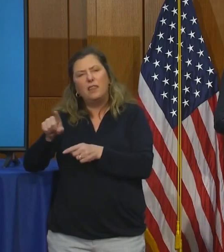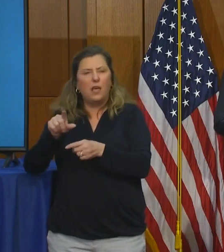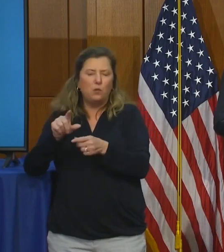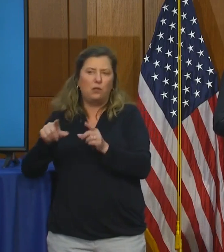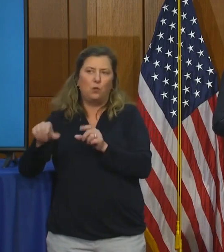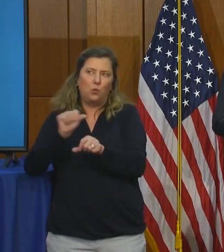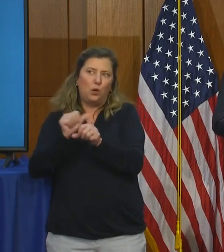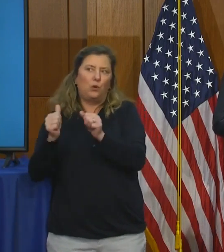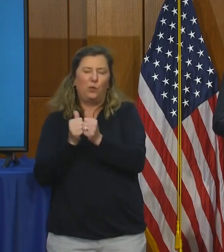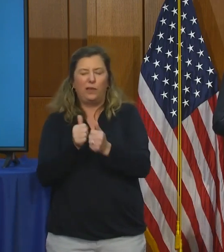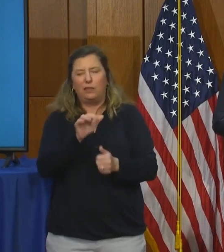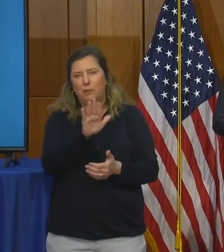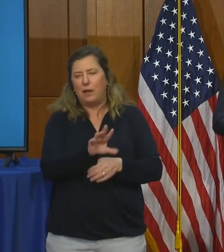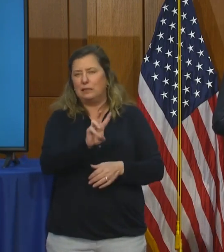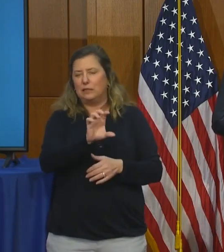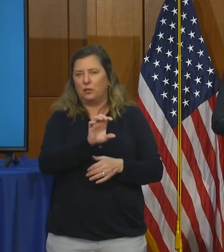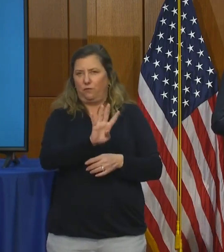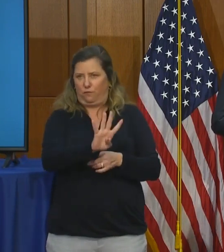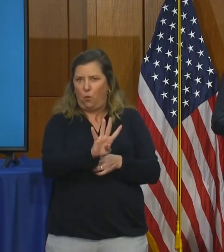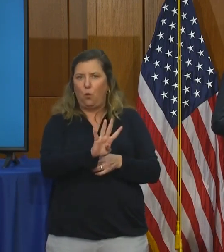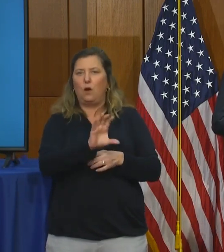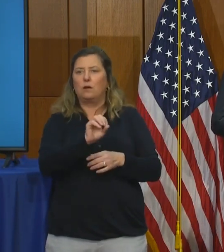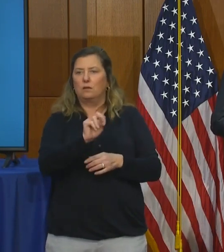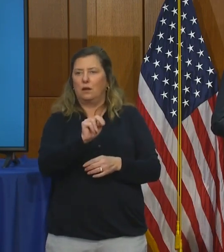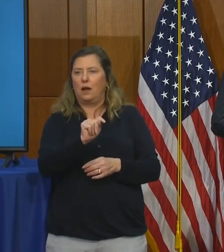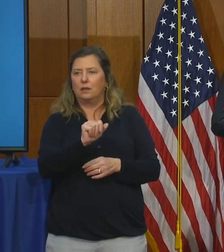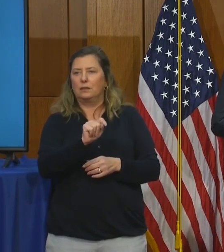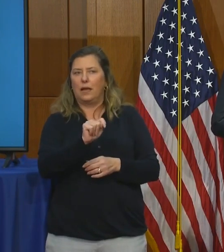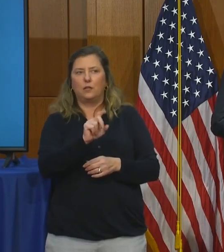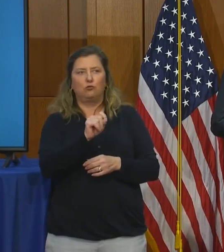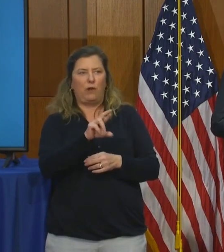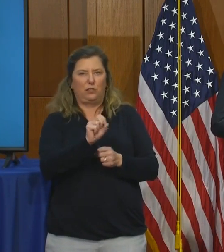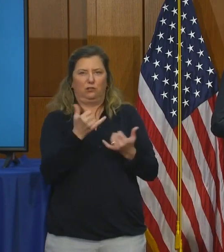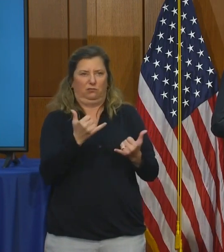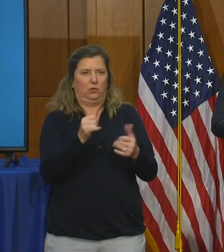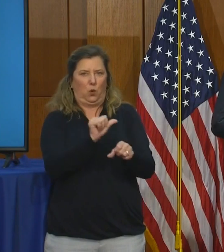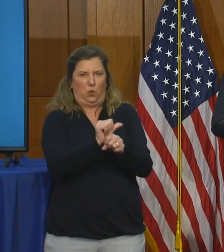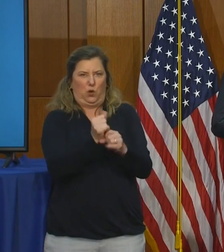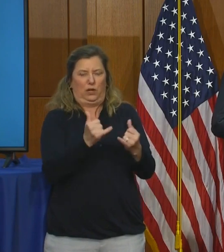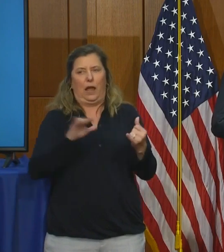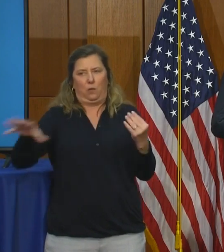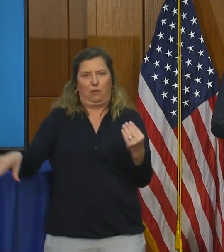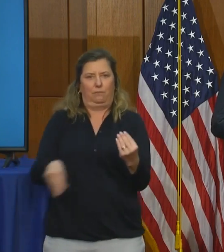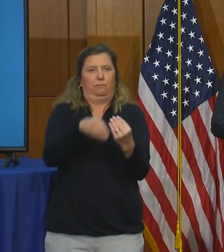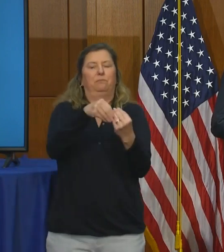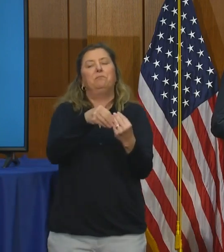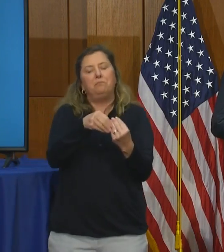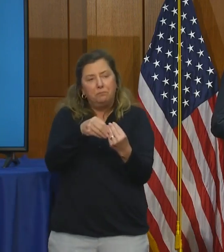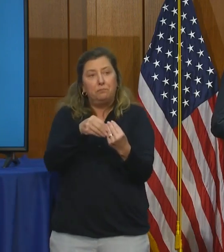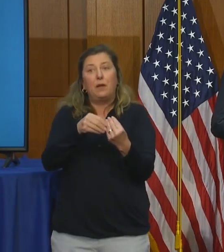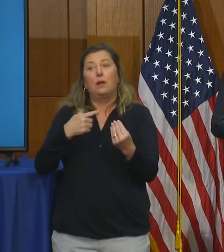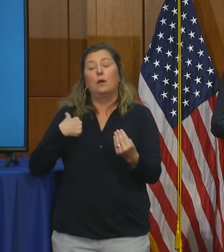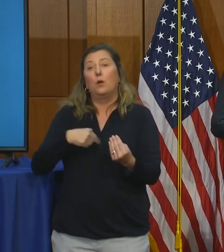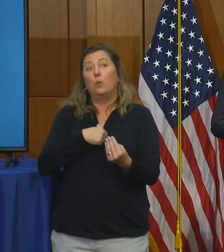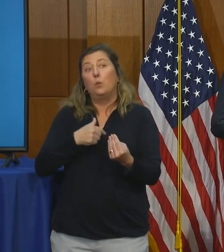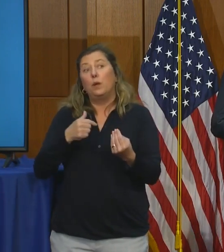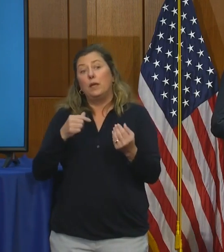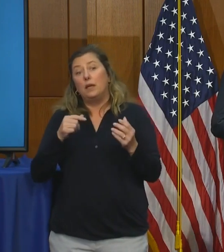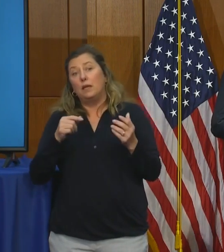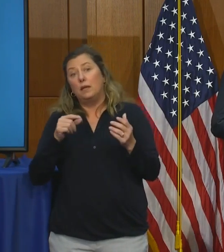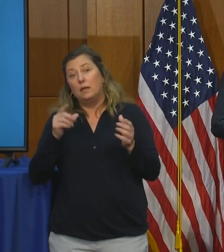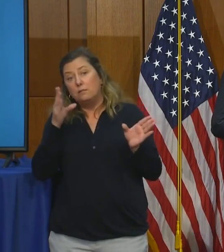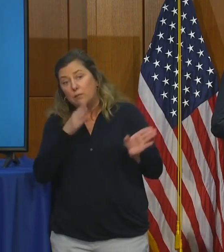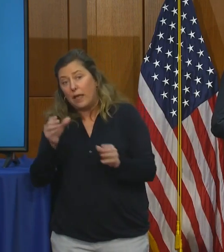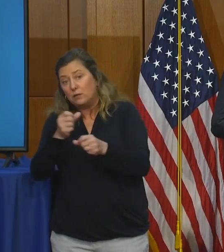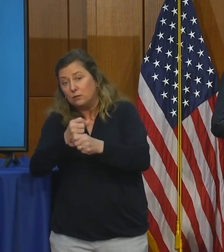604 contact tracers that we currently have in place. We plan to step up that workforce